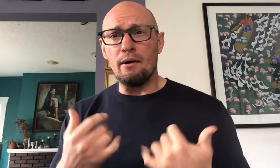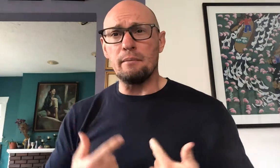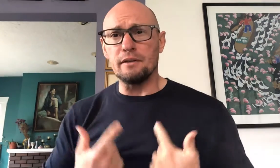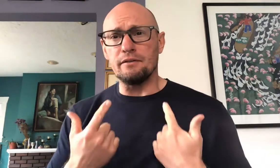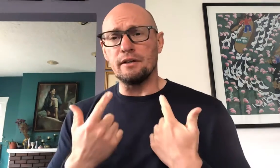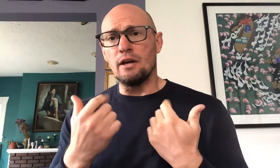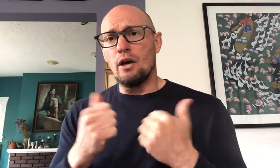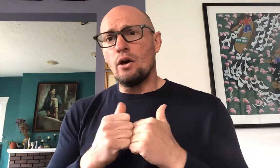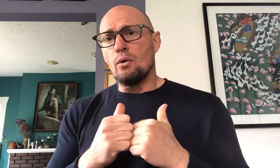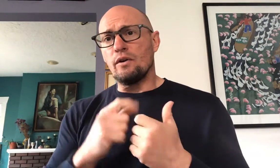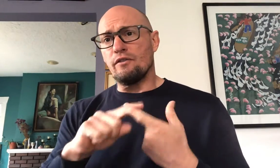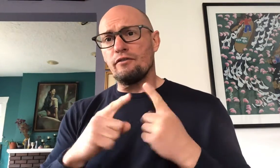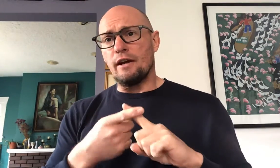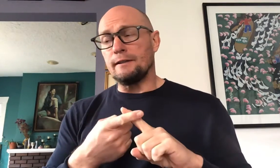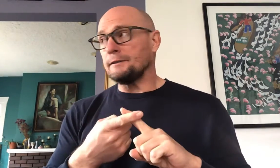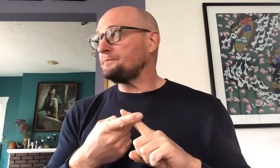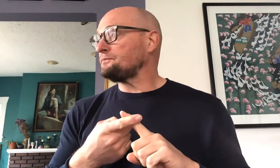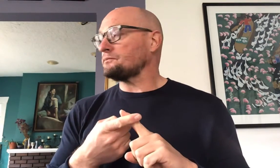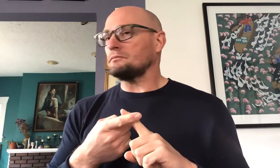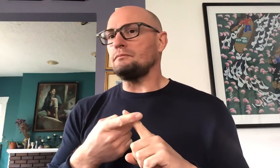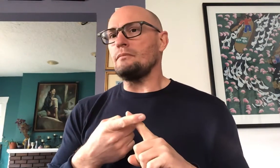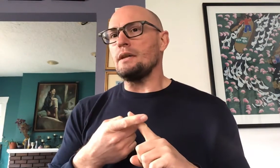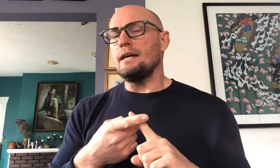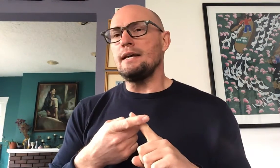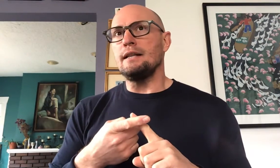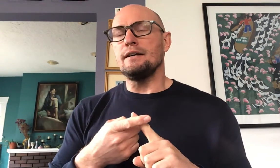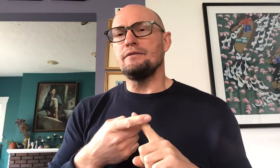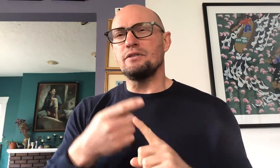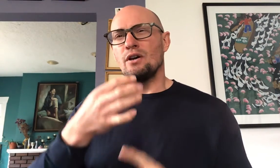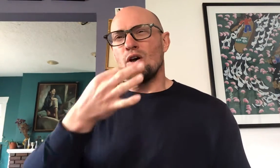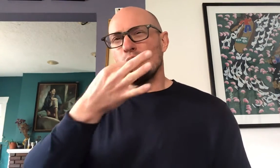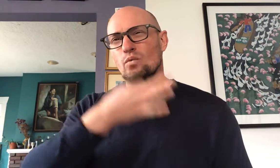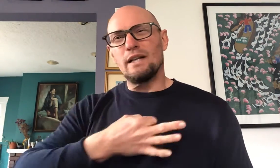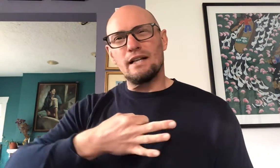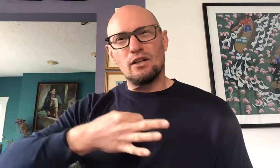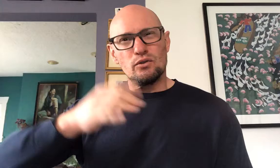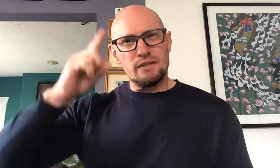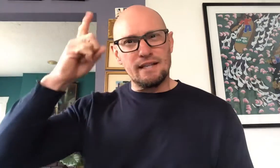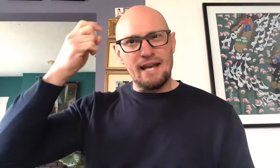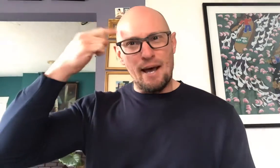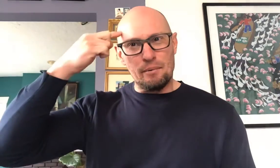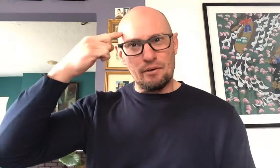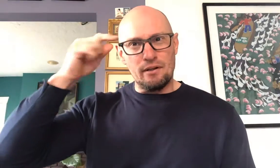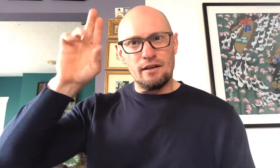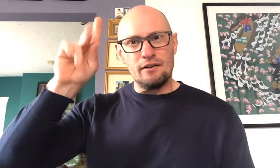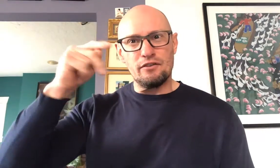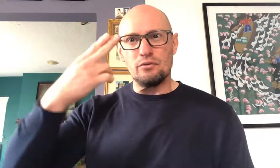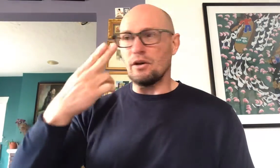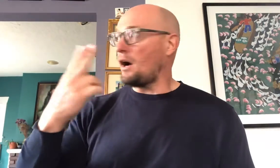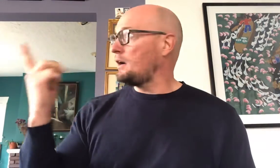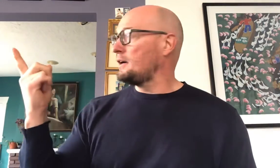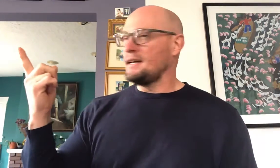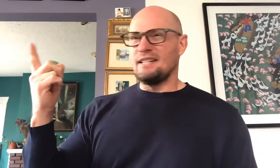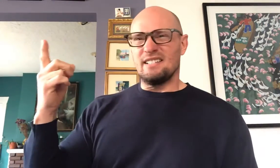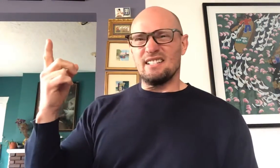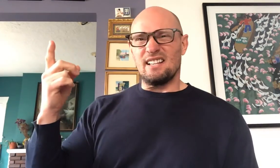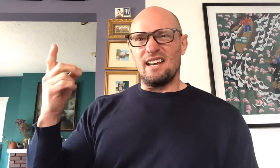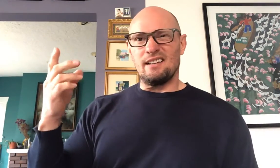I'm living with a friend he lives really close to the capital of Utah just like